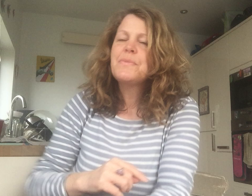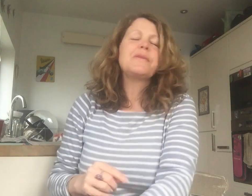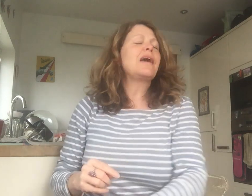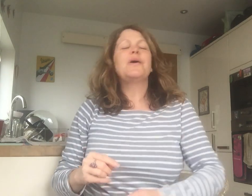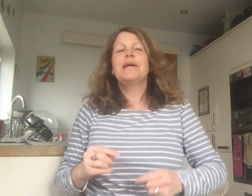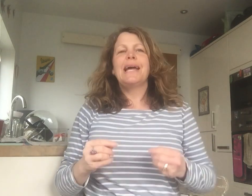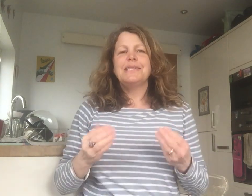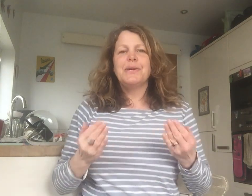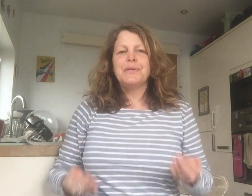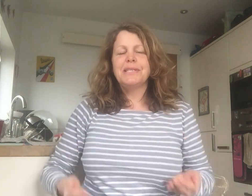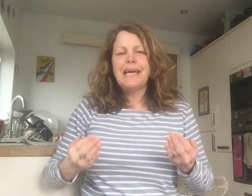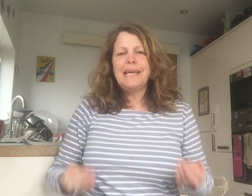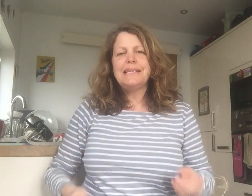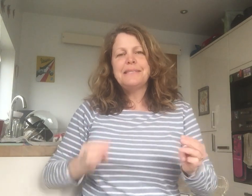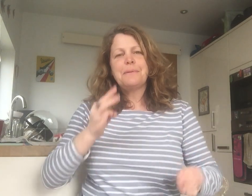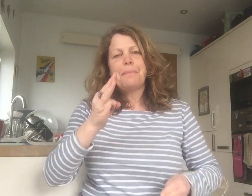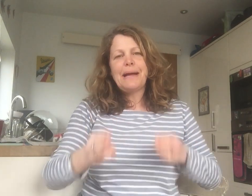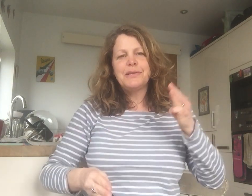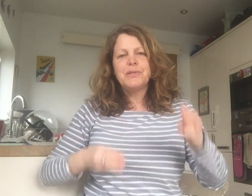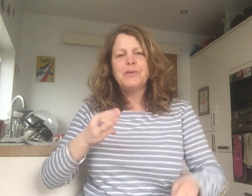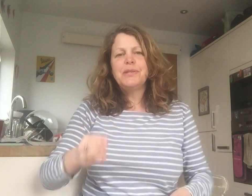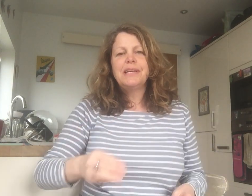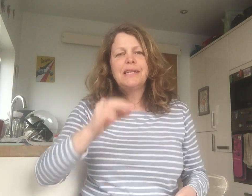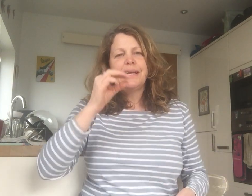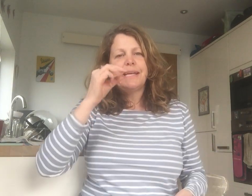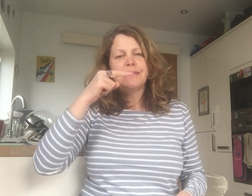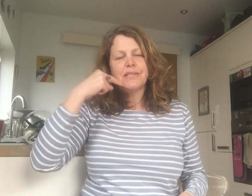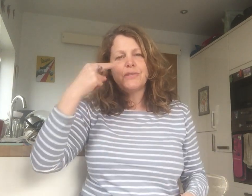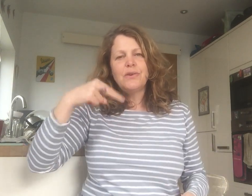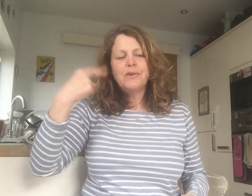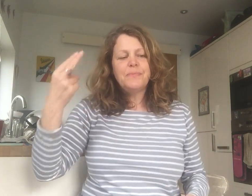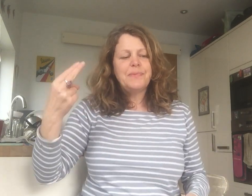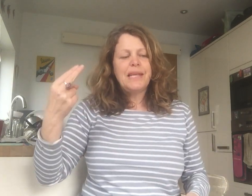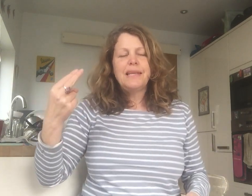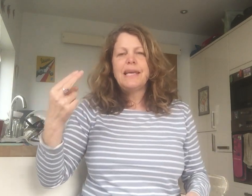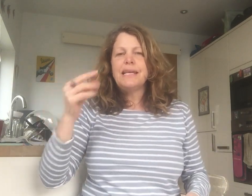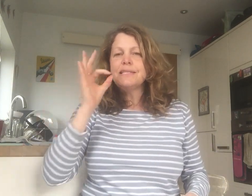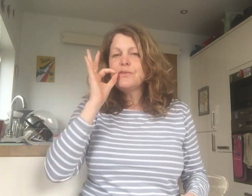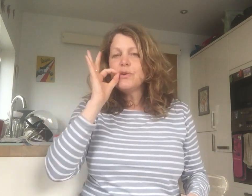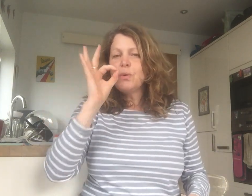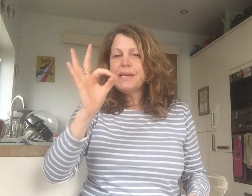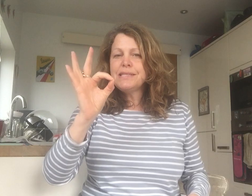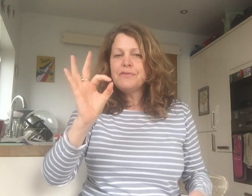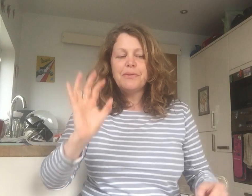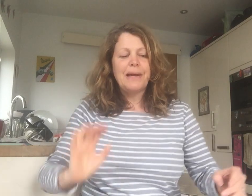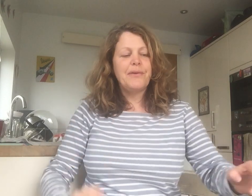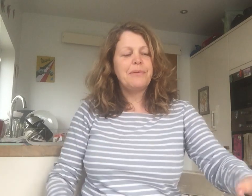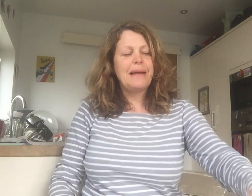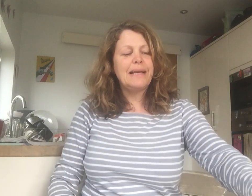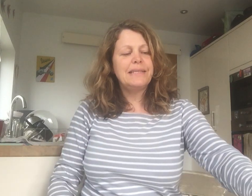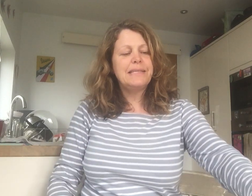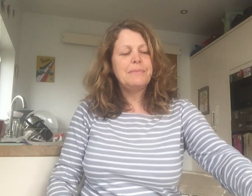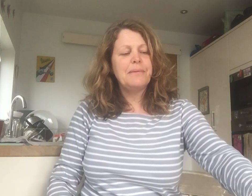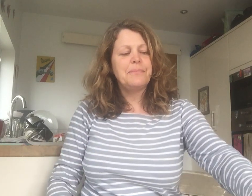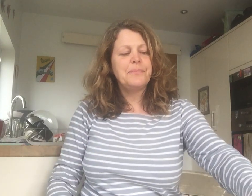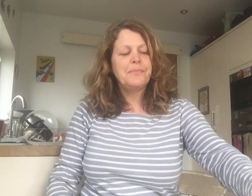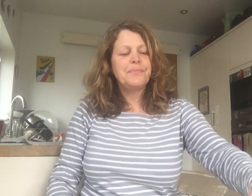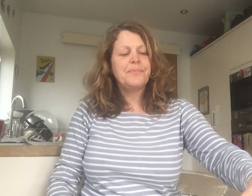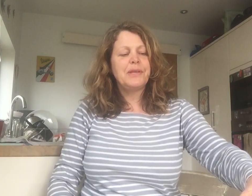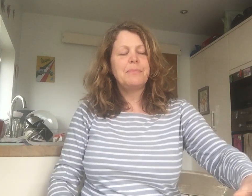Okay, so today's Makaton is a song. It's a request from Harry Mack and his mum. You